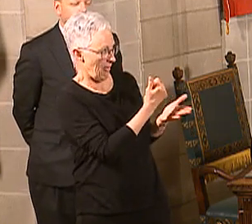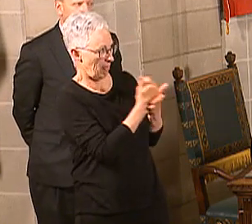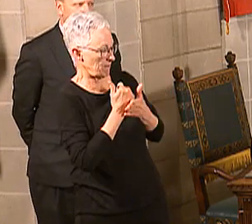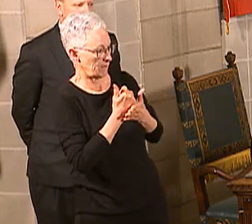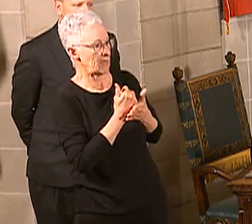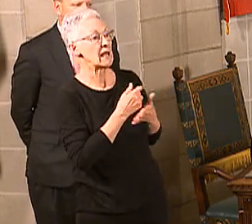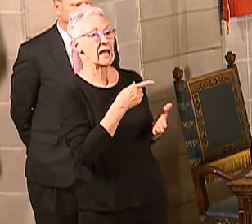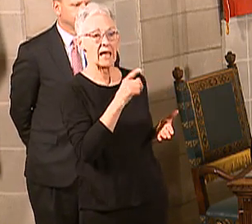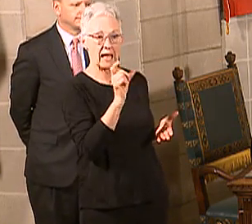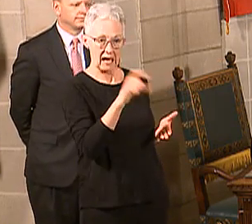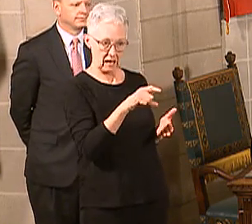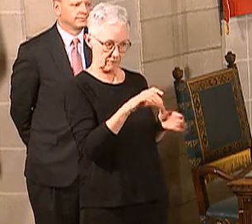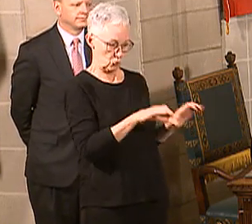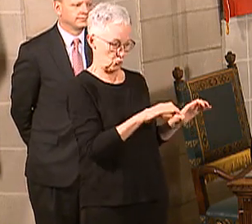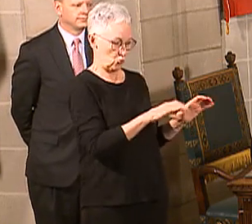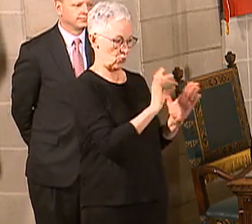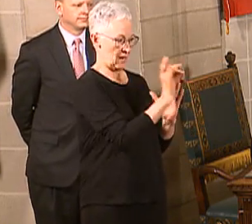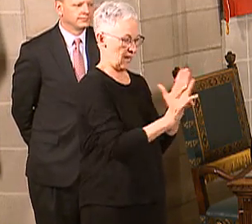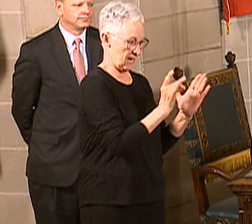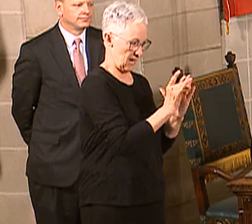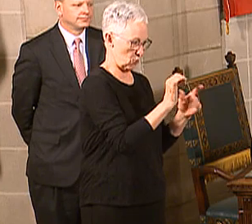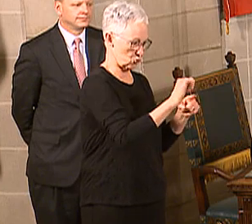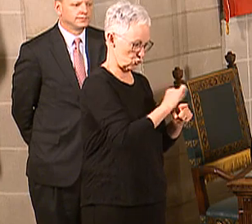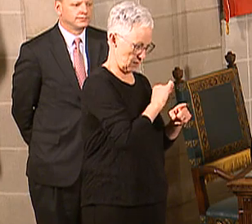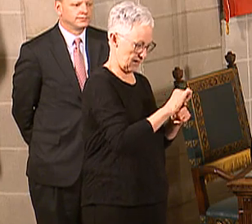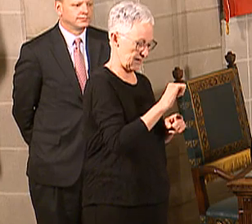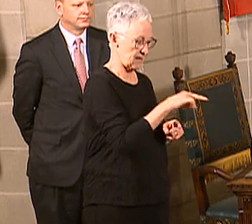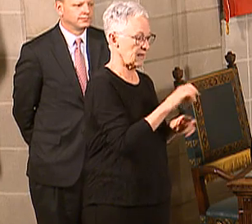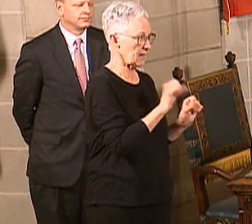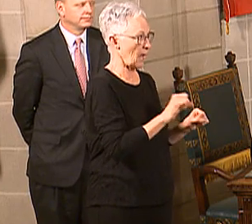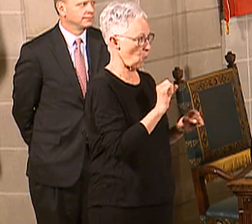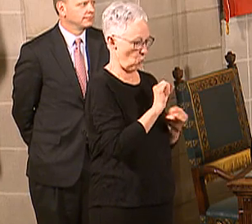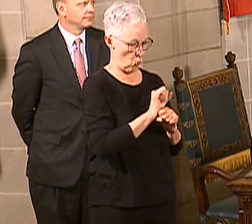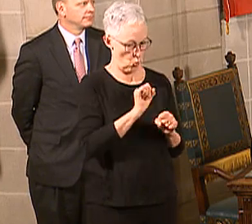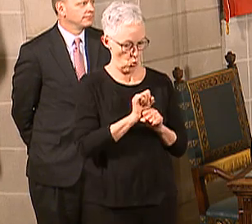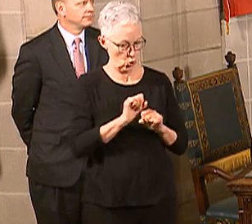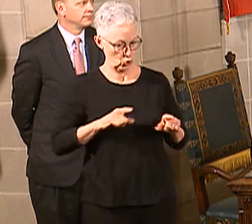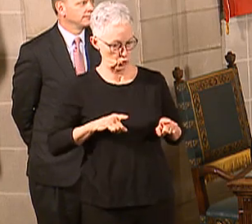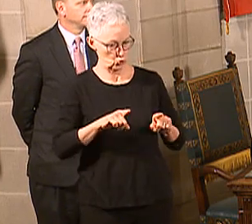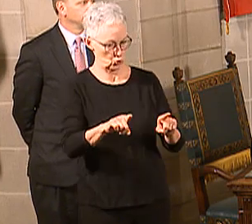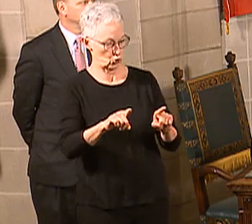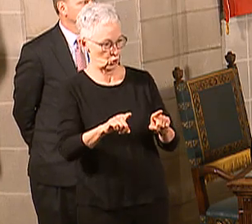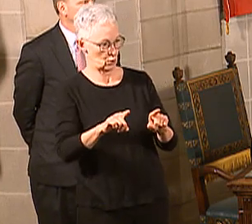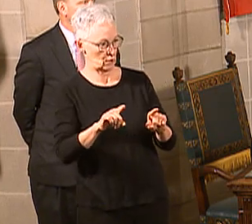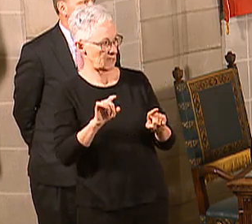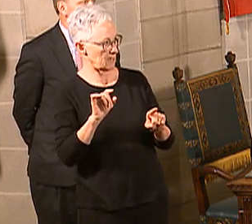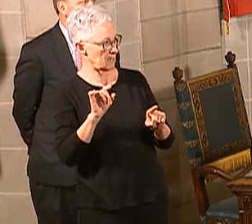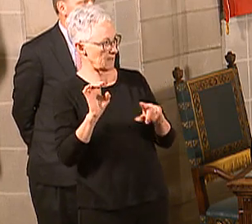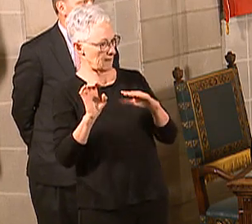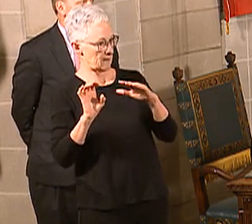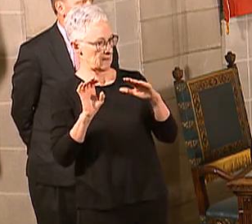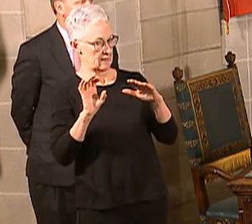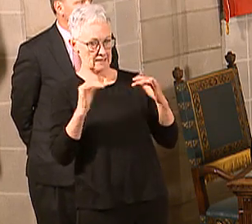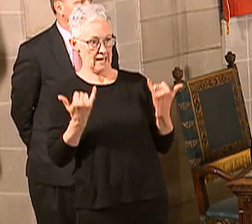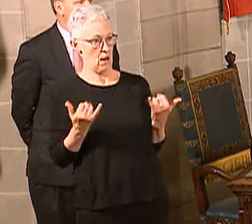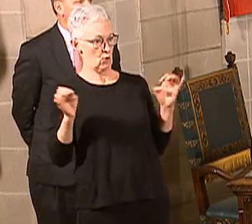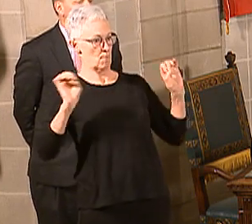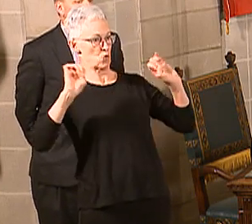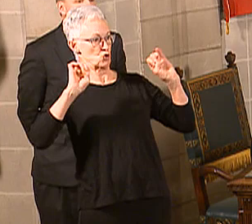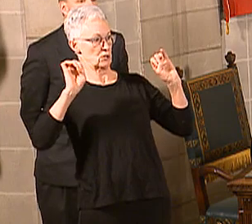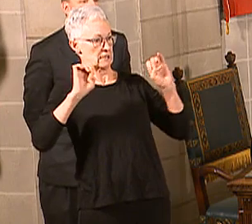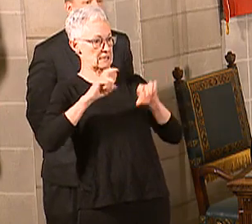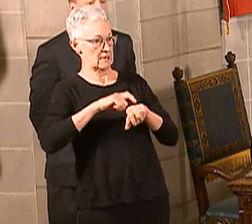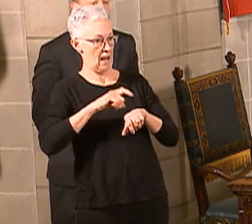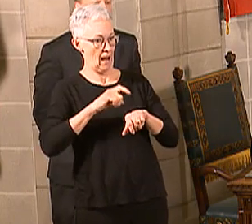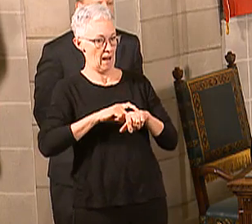and they can work during this emergency. I believe during the emergency they will actually get hours that count toward that 76, right? So they won't have to